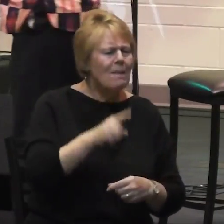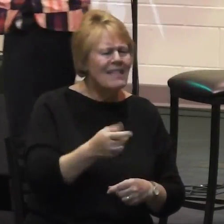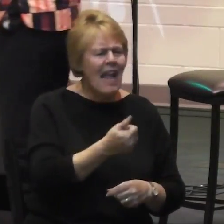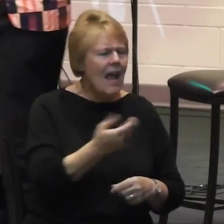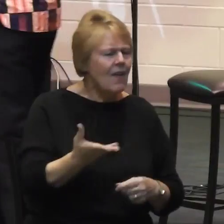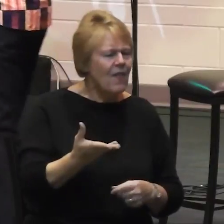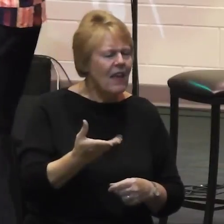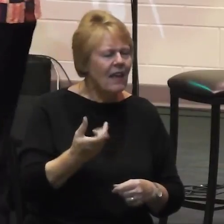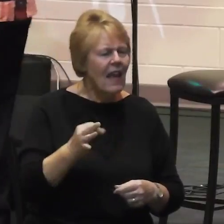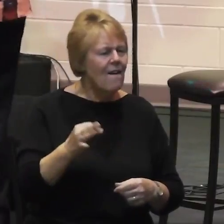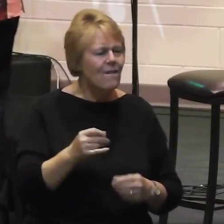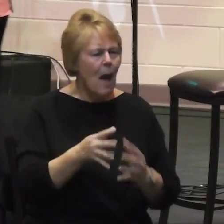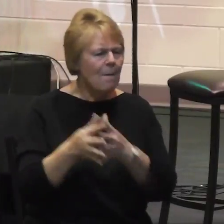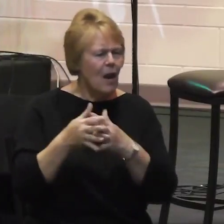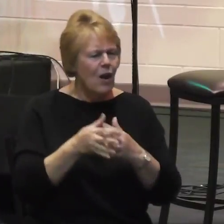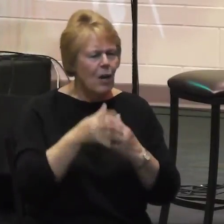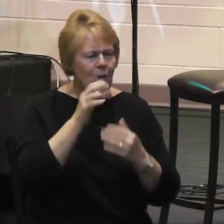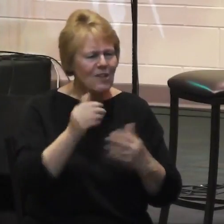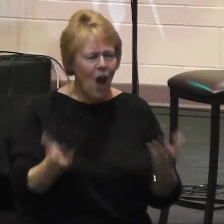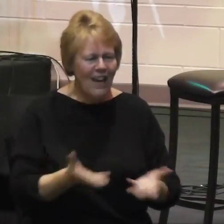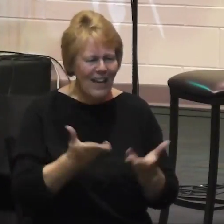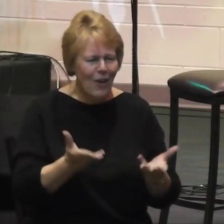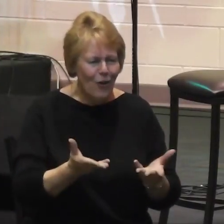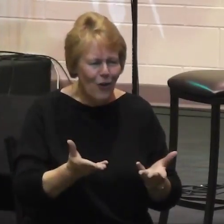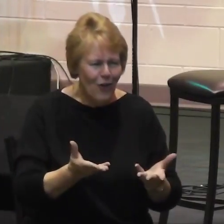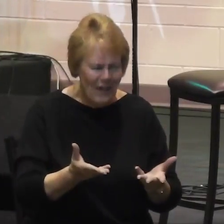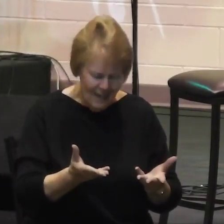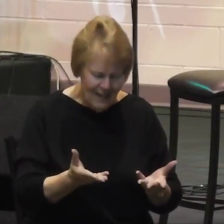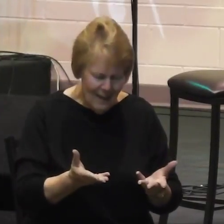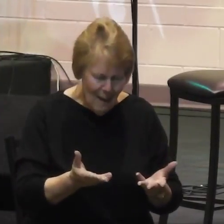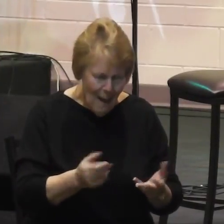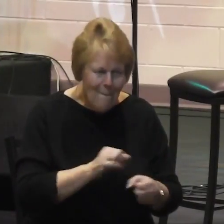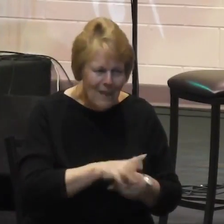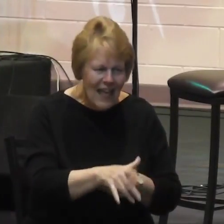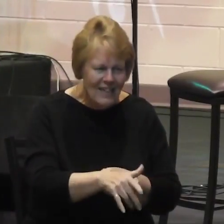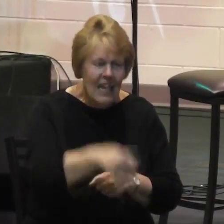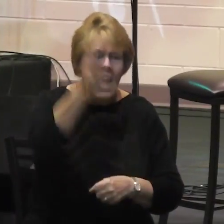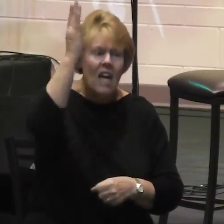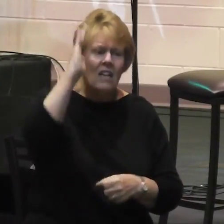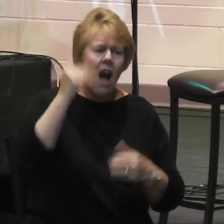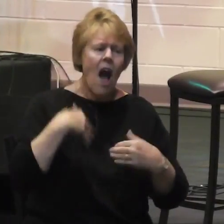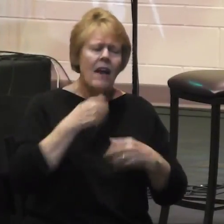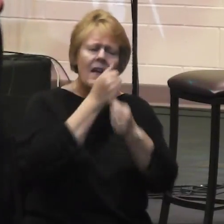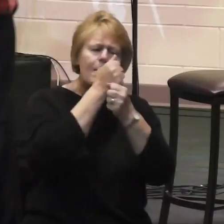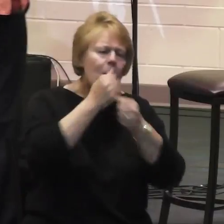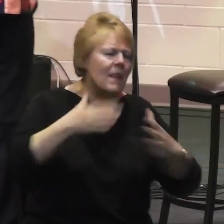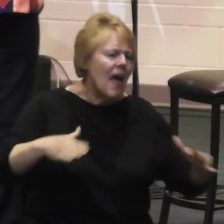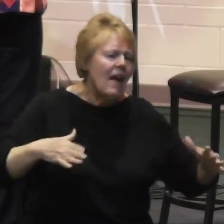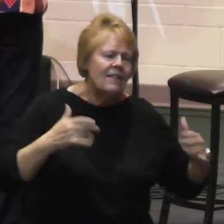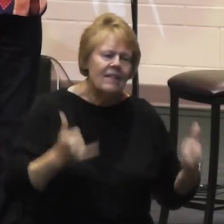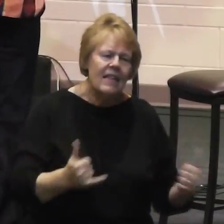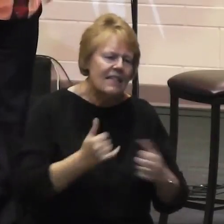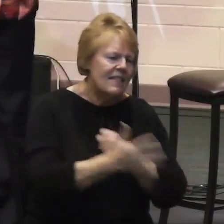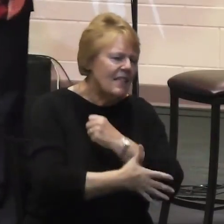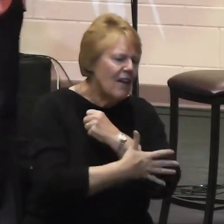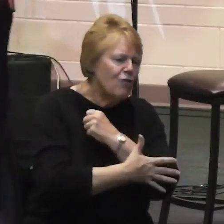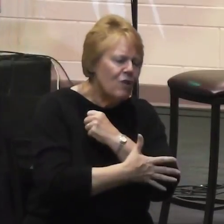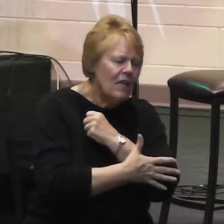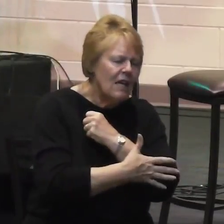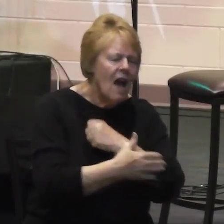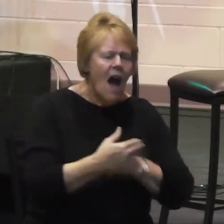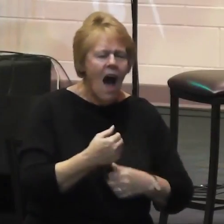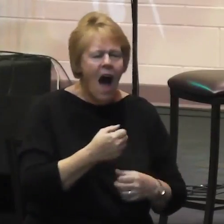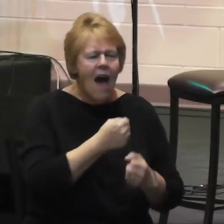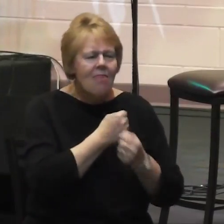There's isn't it? You know, there's a lot that God has blessed this country with. You know, I love the order. I